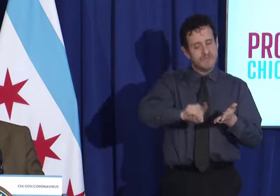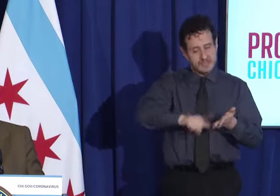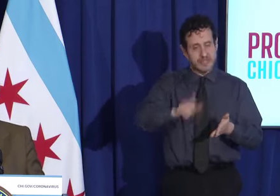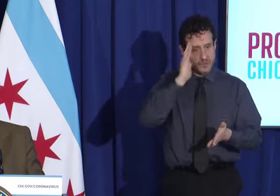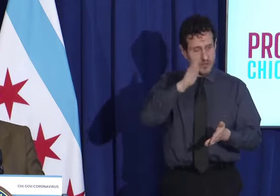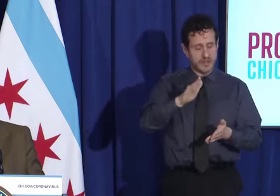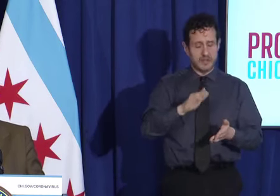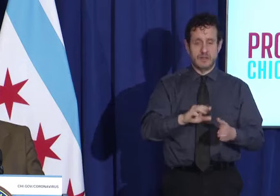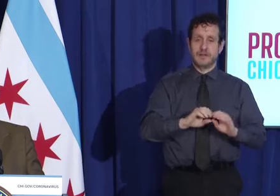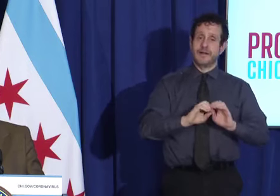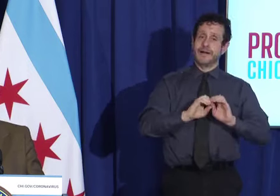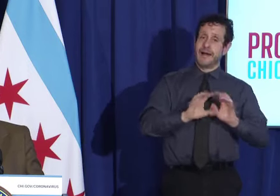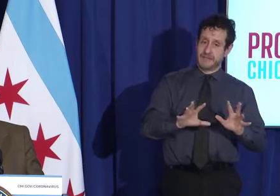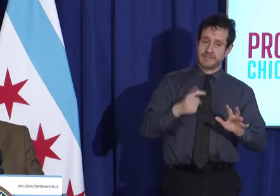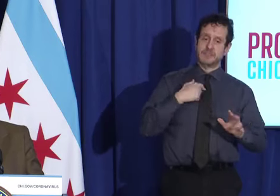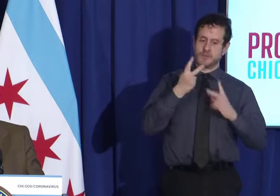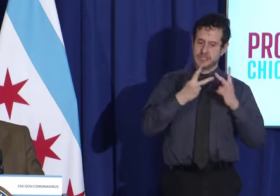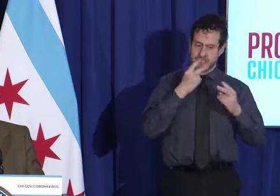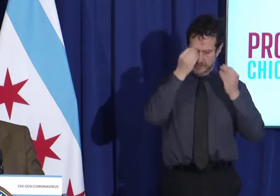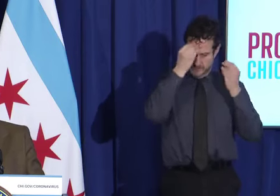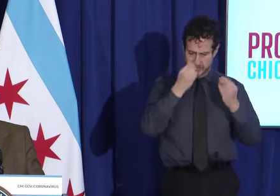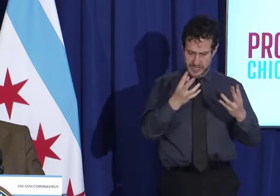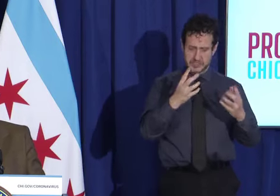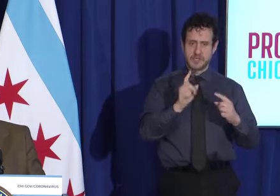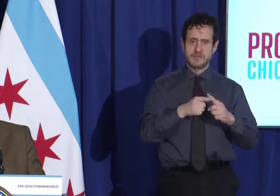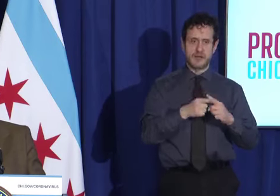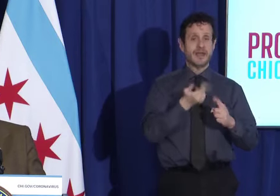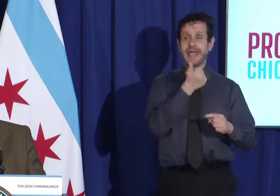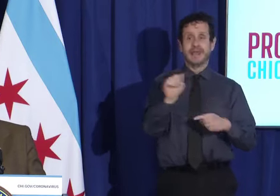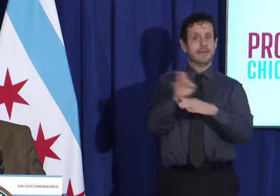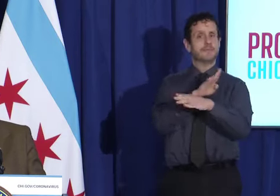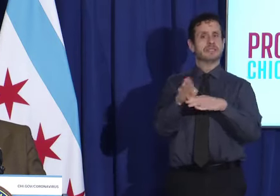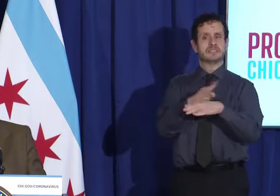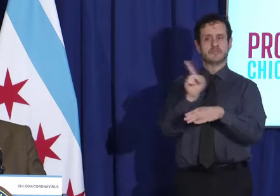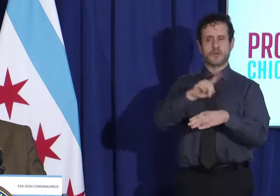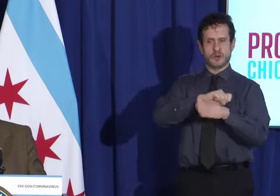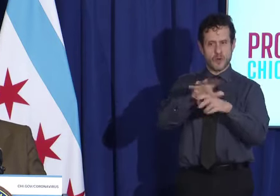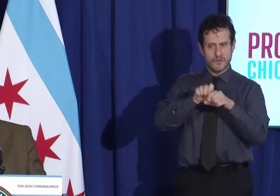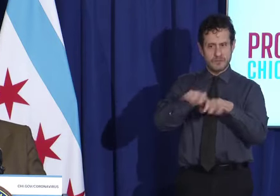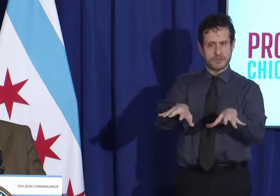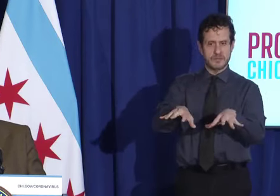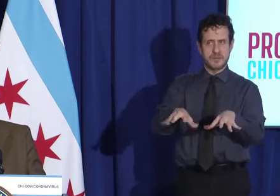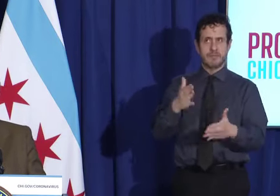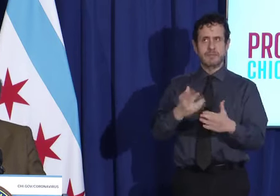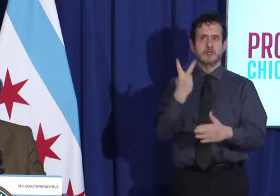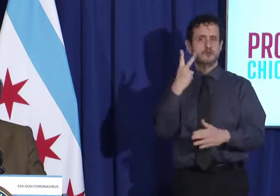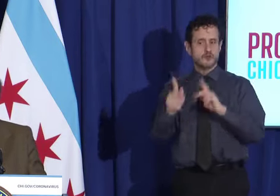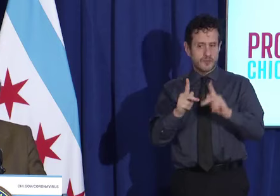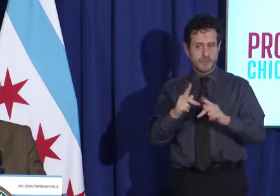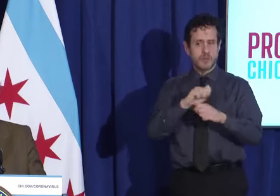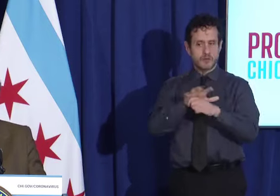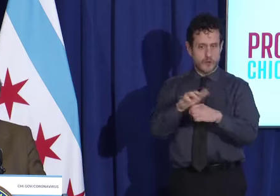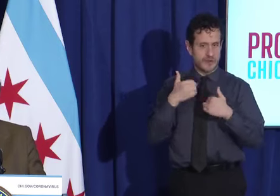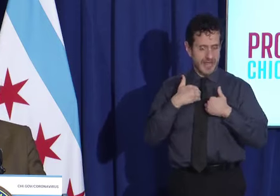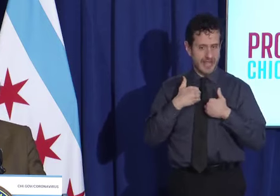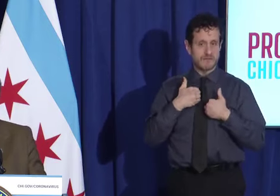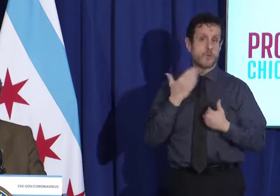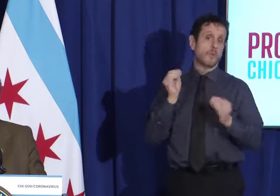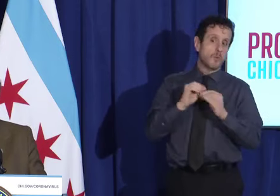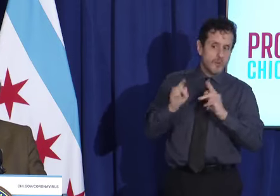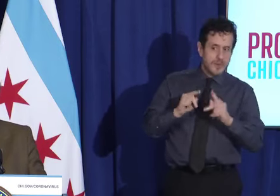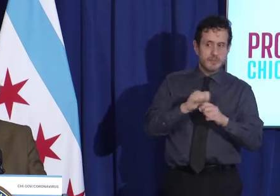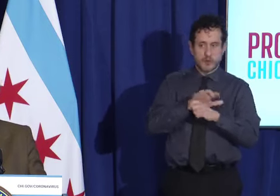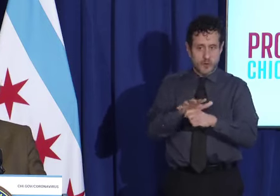information on a regular basis about any outbreak that's two or more in a workplace, and CDPH and the team